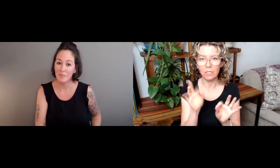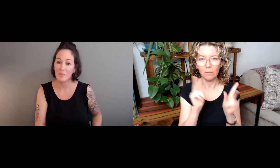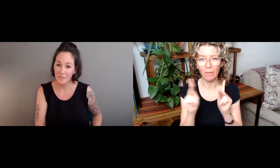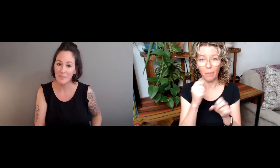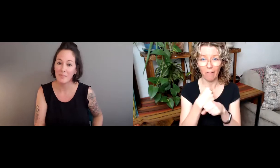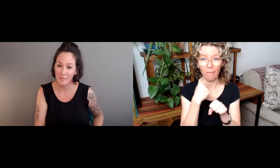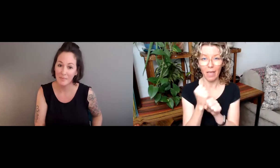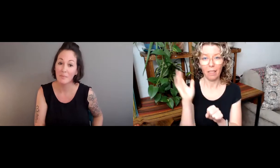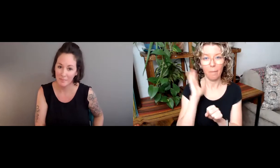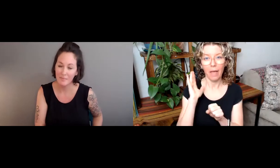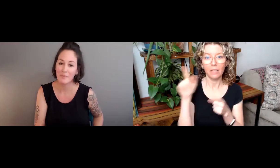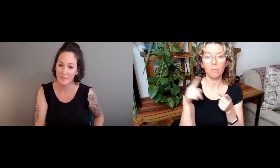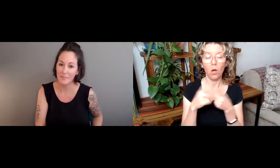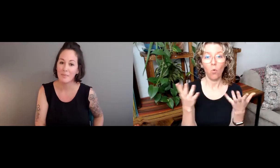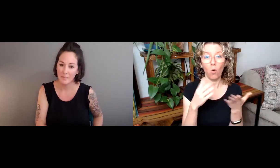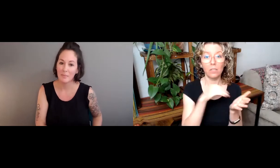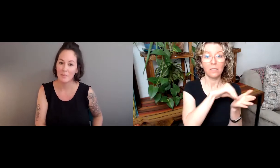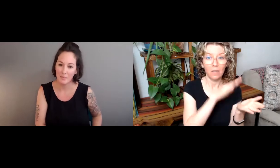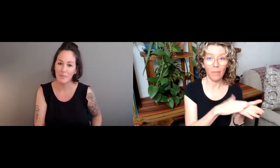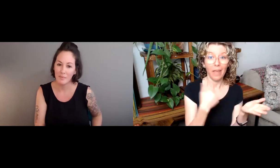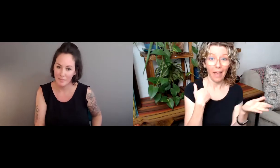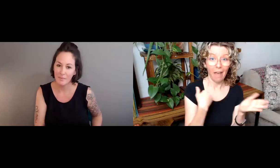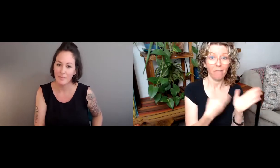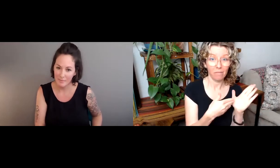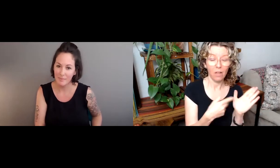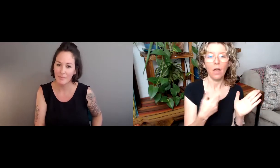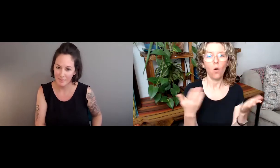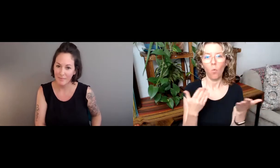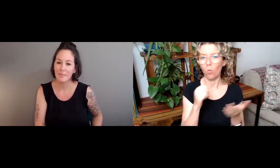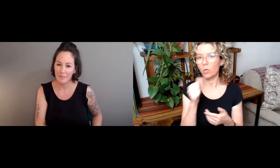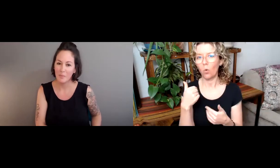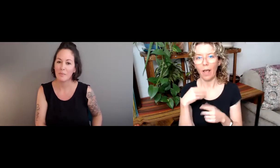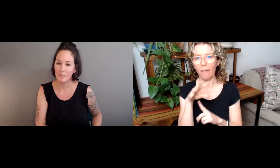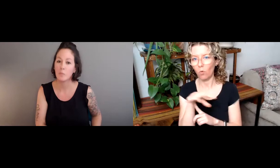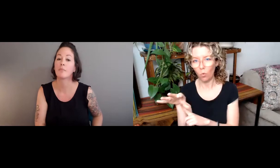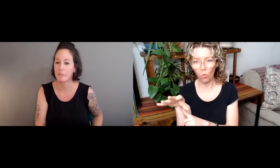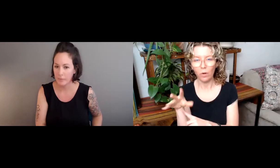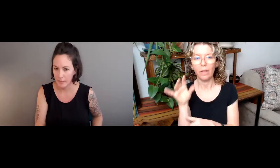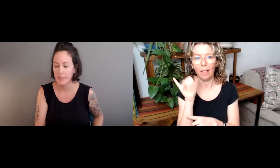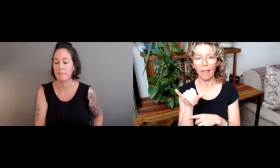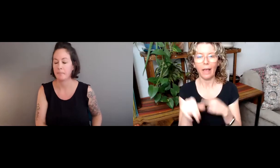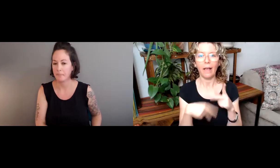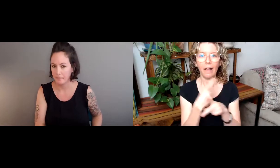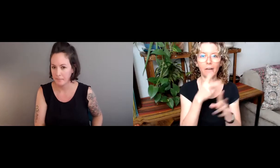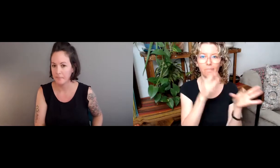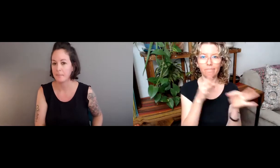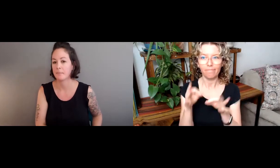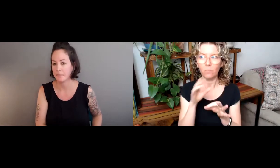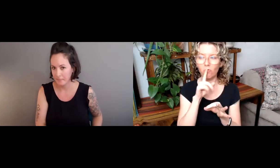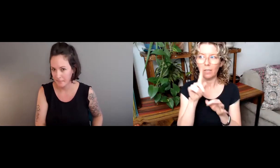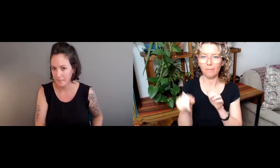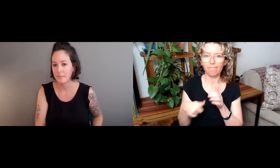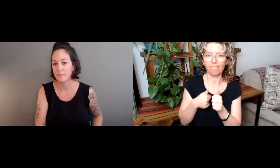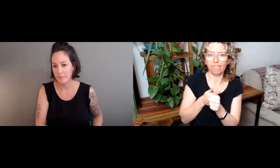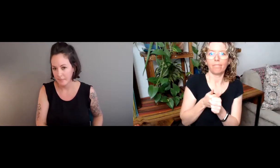Yes. And we see that in terms of the choices people have made in the past about what is documented, what we have documented, and what we don't have